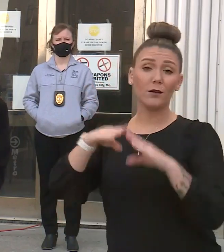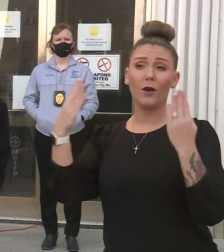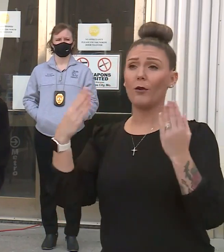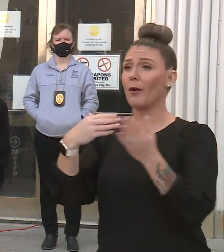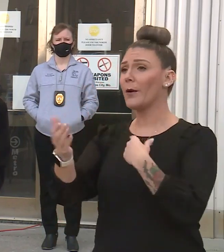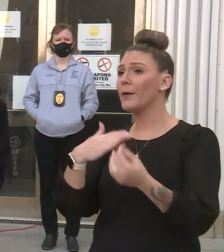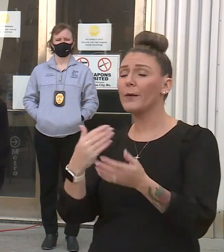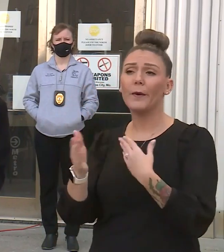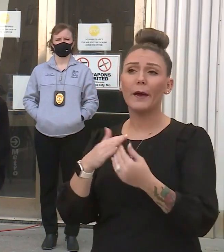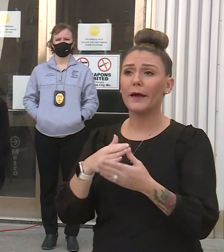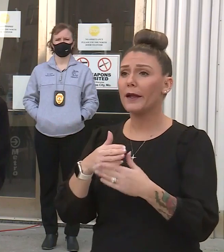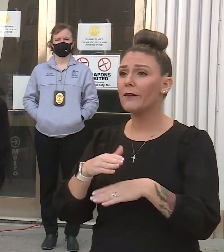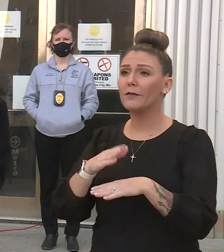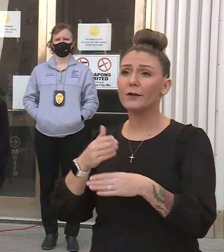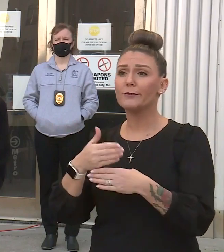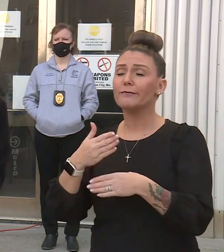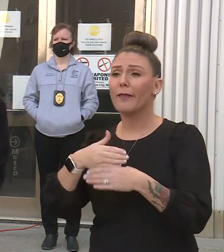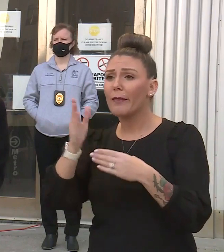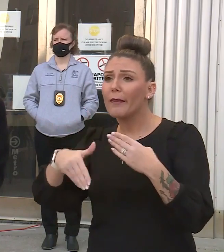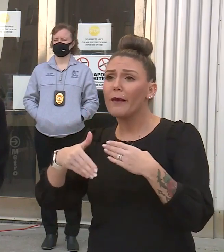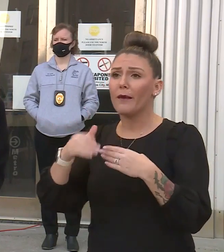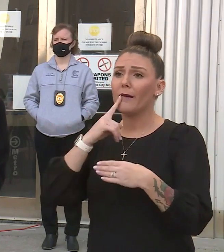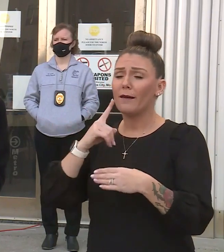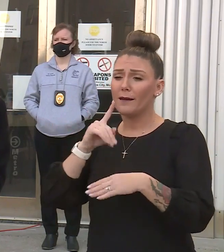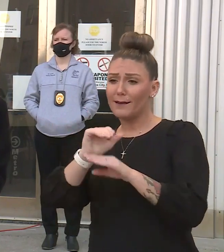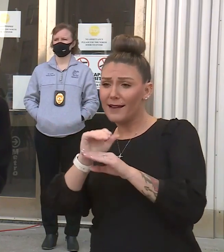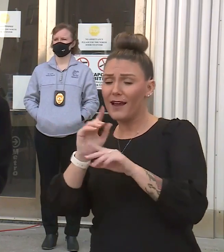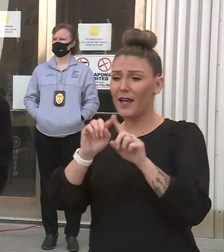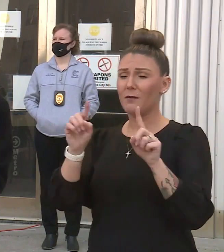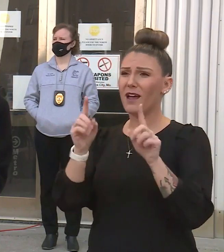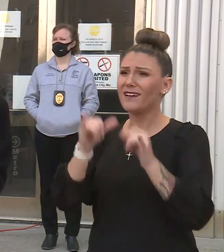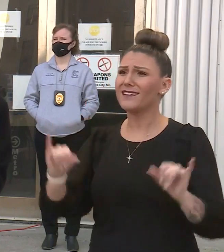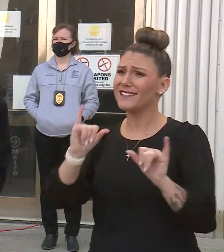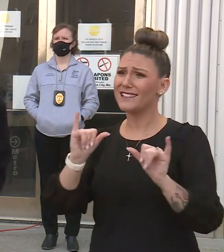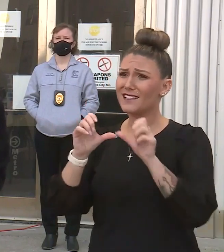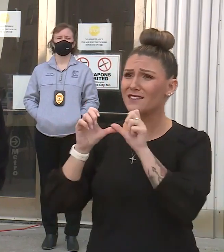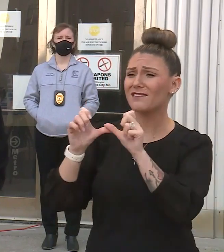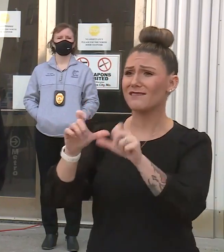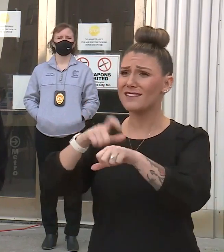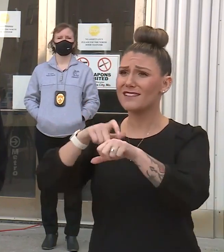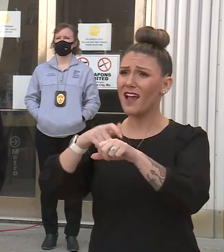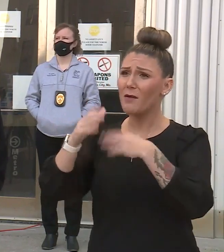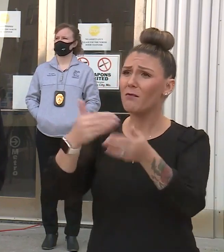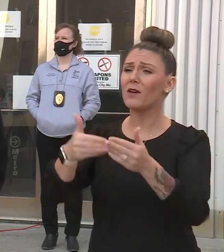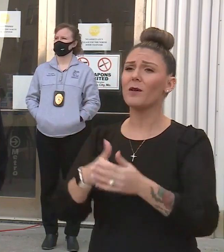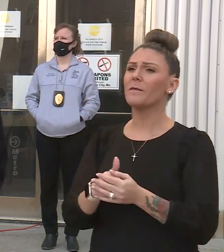whatever the limits are, etc. We'll work with them to try to build some consistency with that as time goes on. Yes,